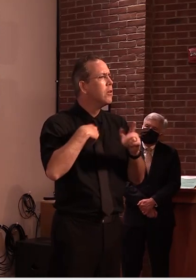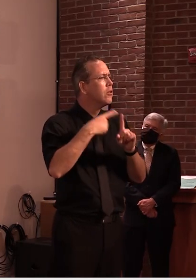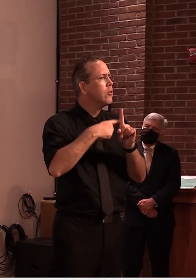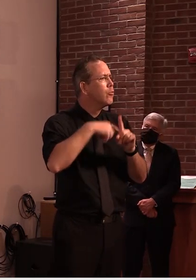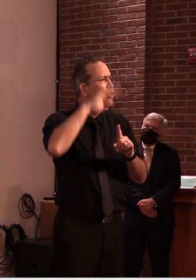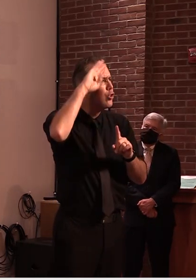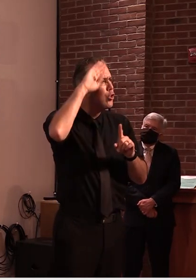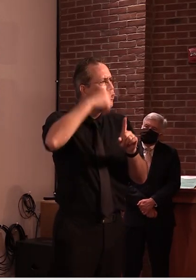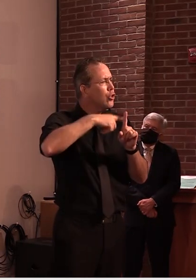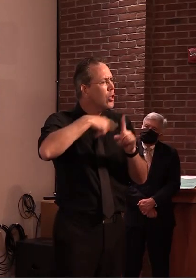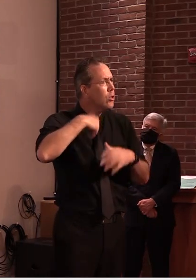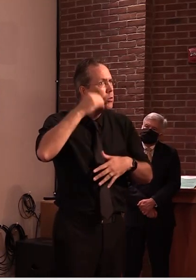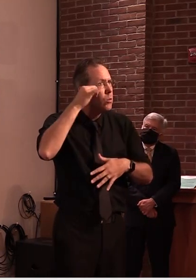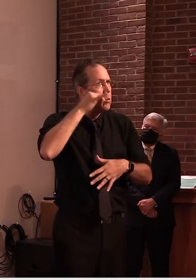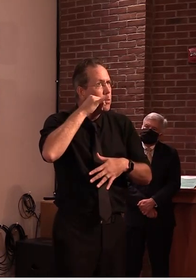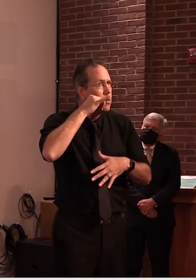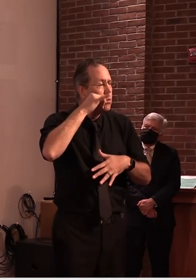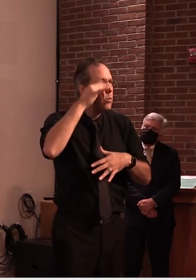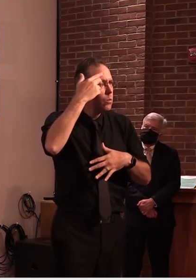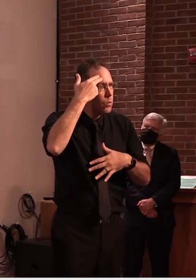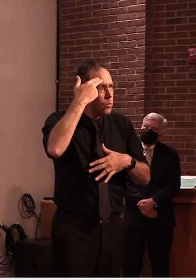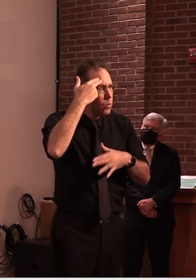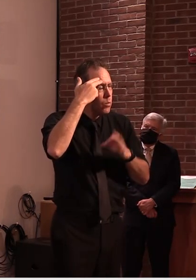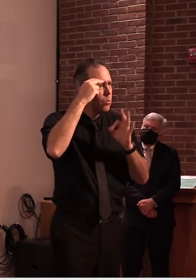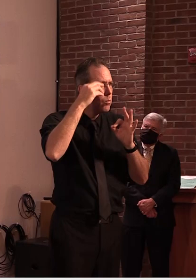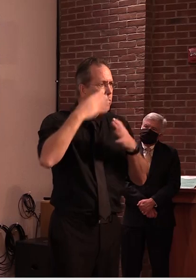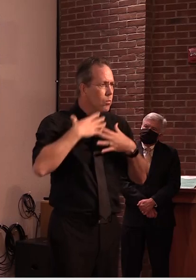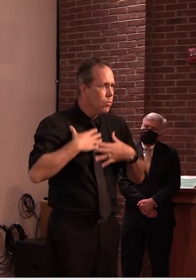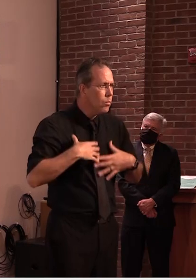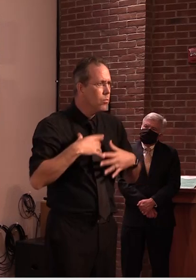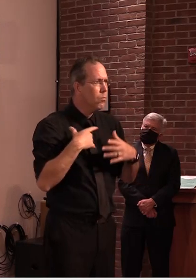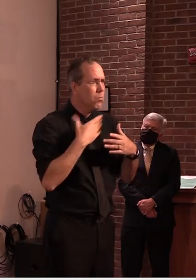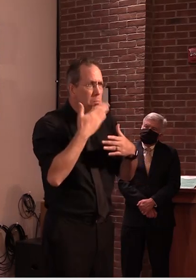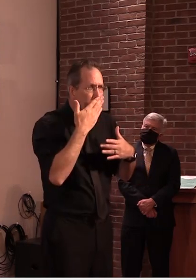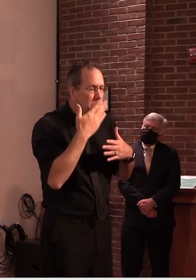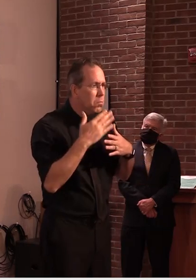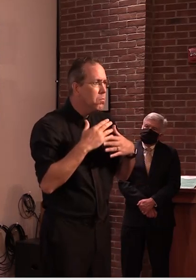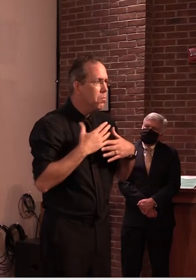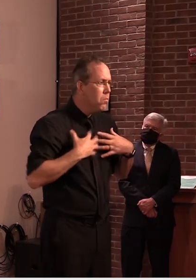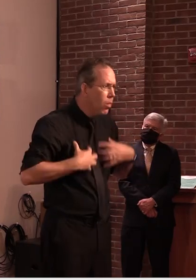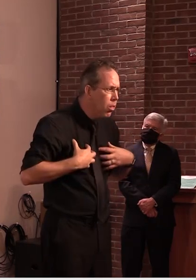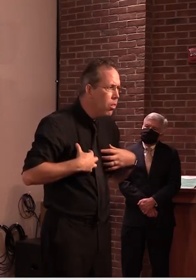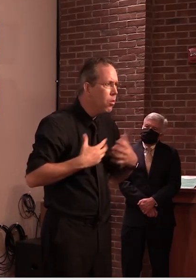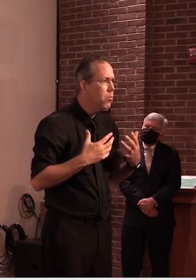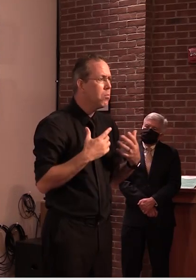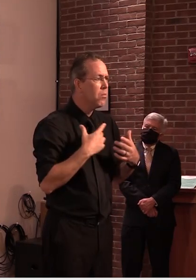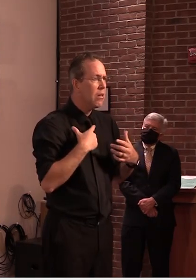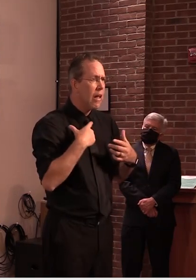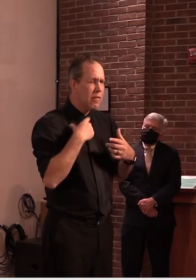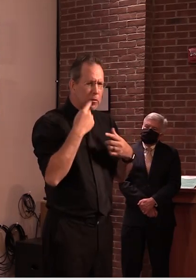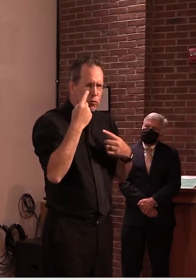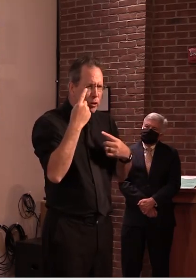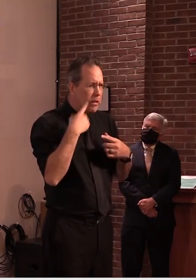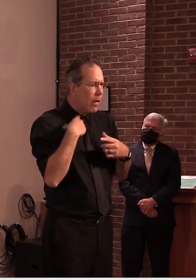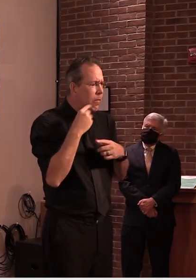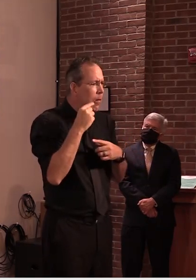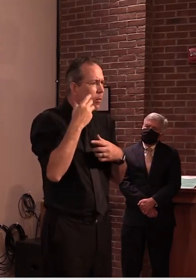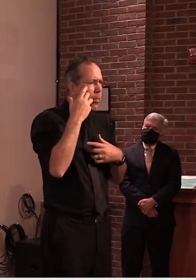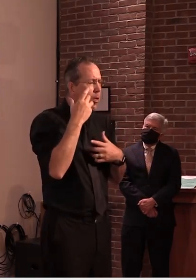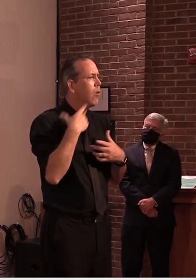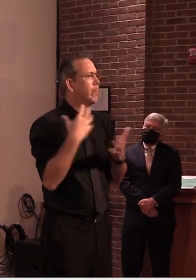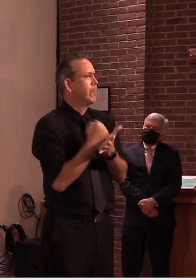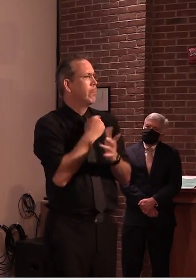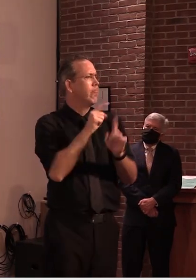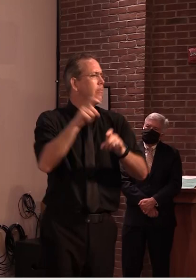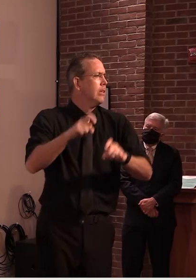uh have not been tested and uh would certainly seek testing if uh appropriate i've actually been to some of the